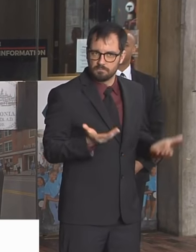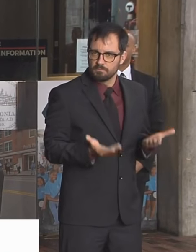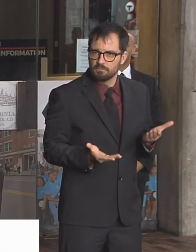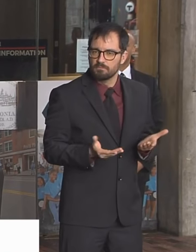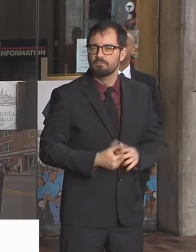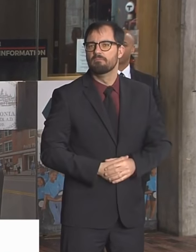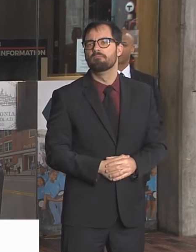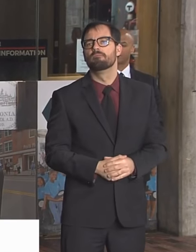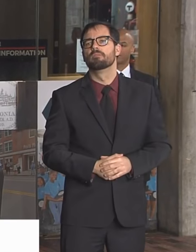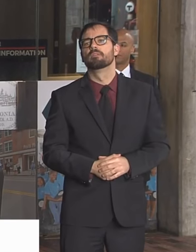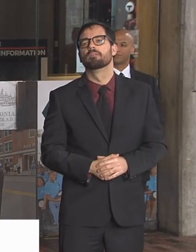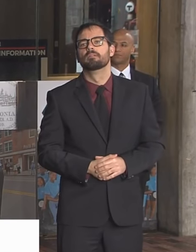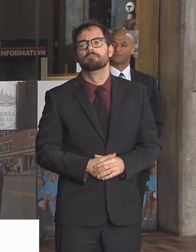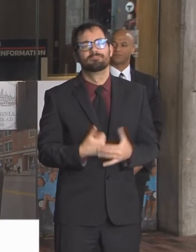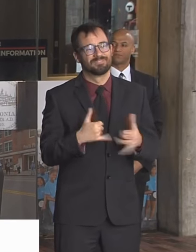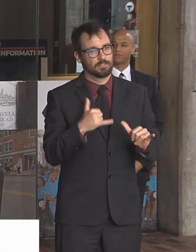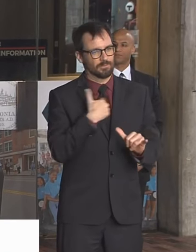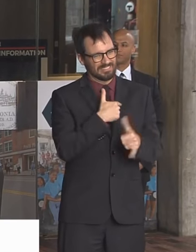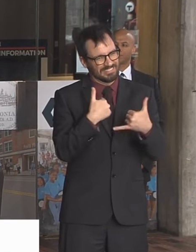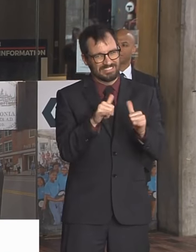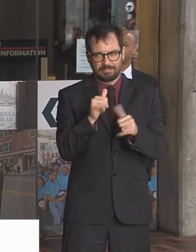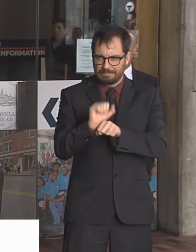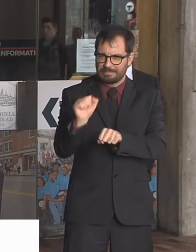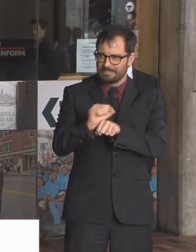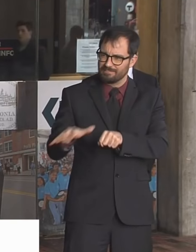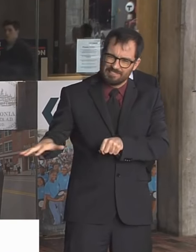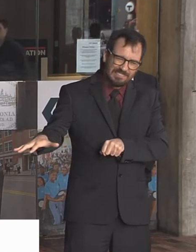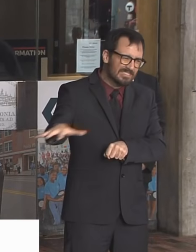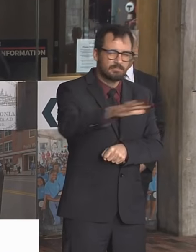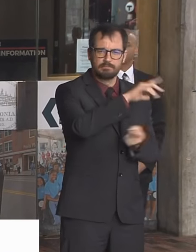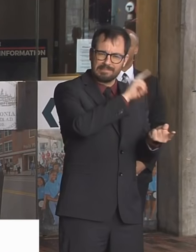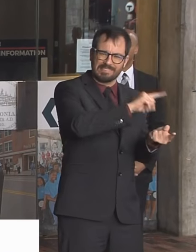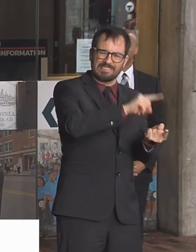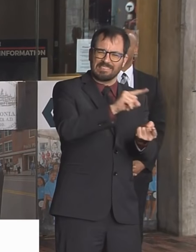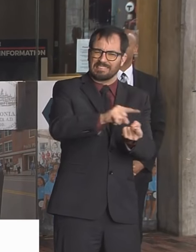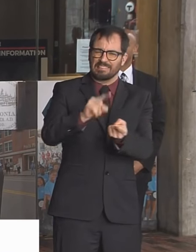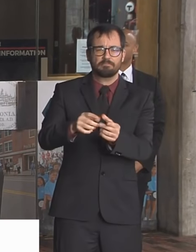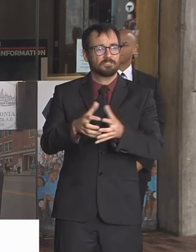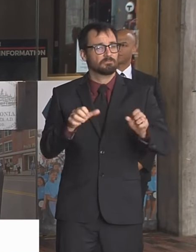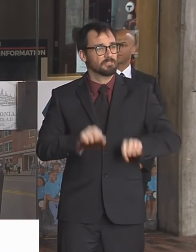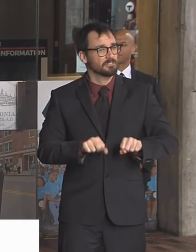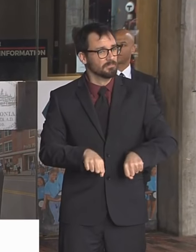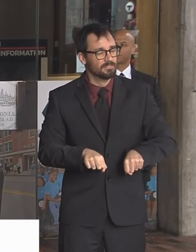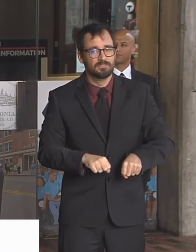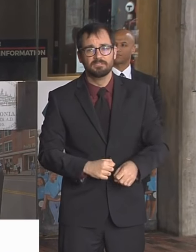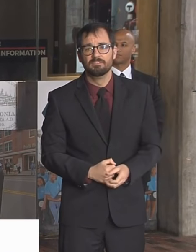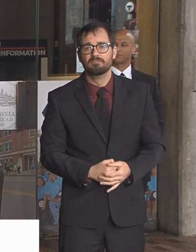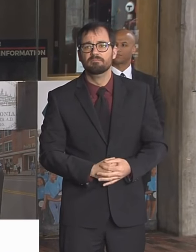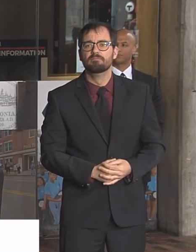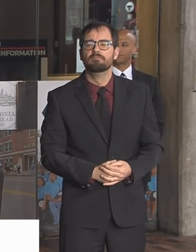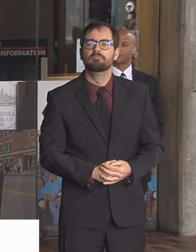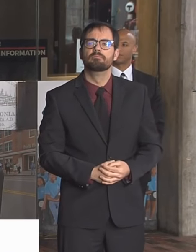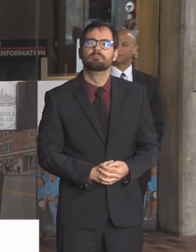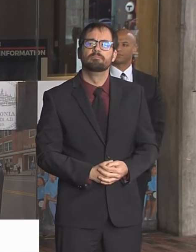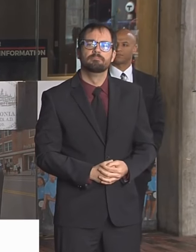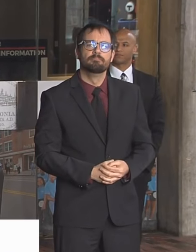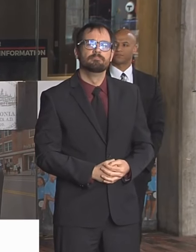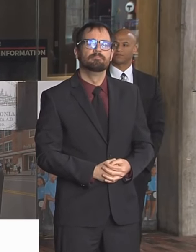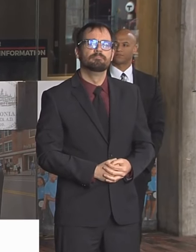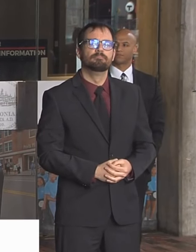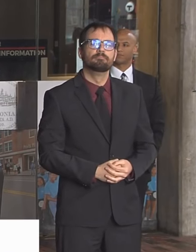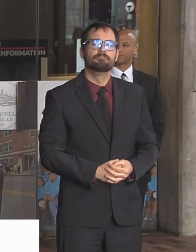we're trying to prevent the spread from happening. We know that there are positives in Massachusetts. And we know that we have someone who lost their life today.